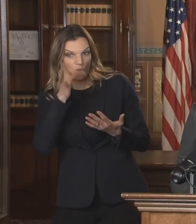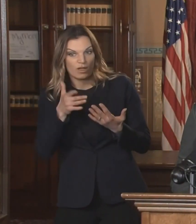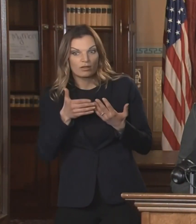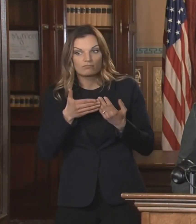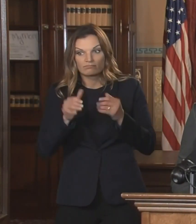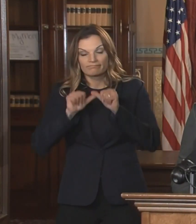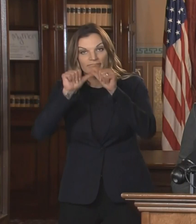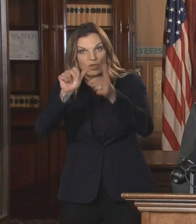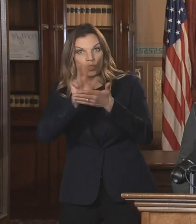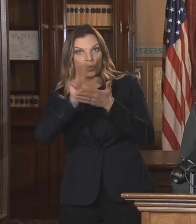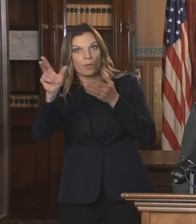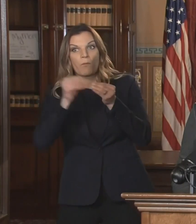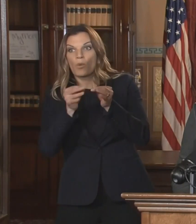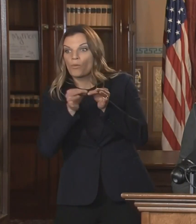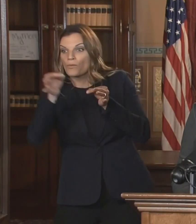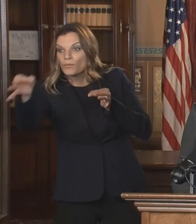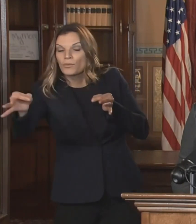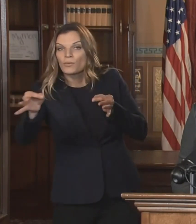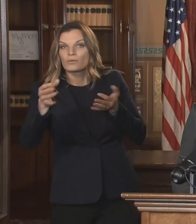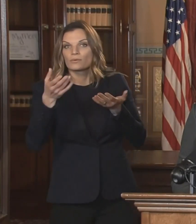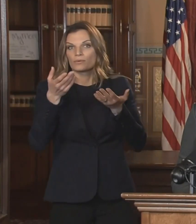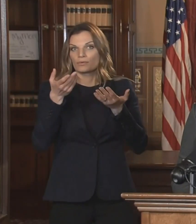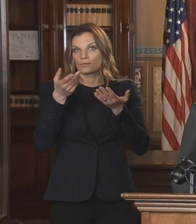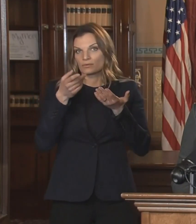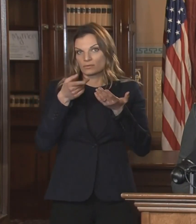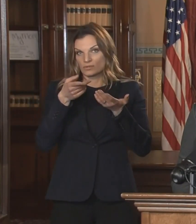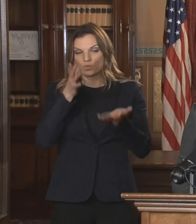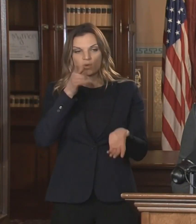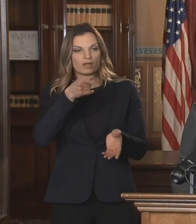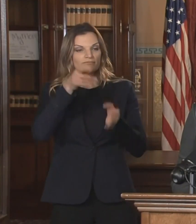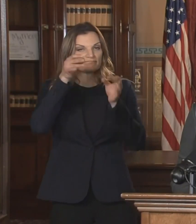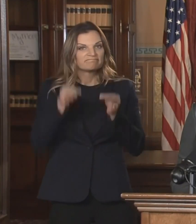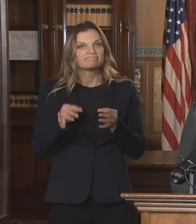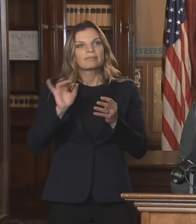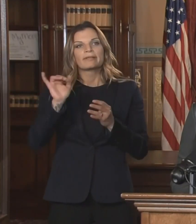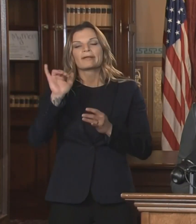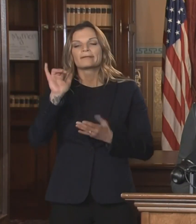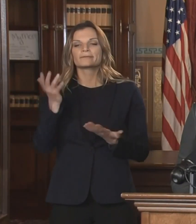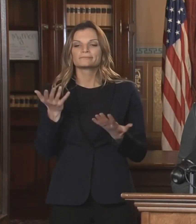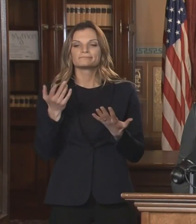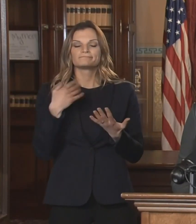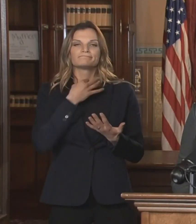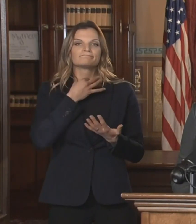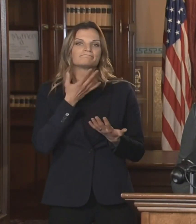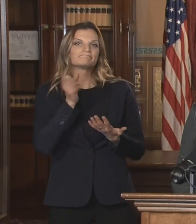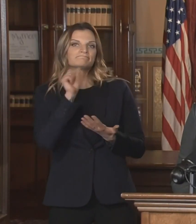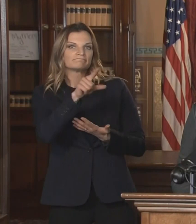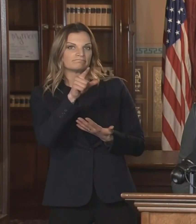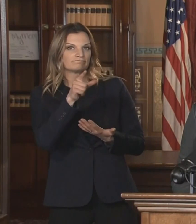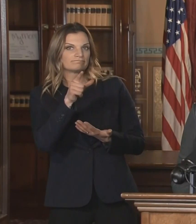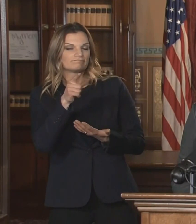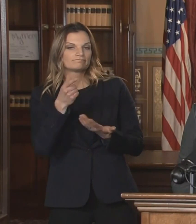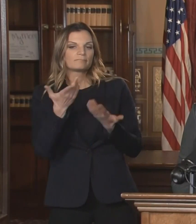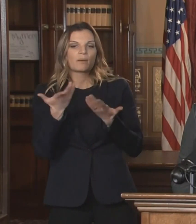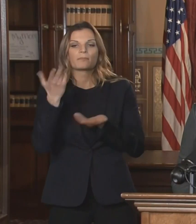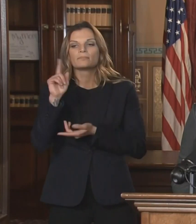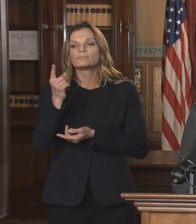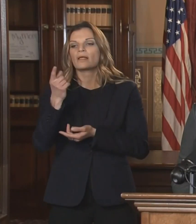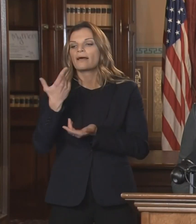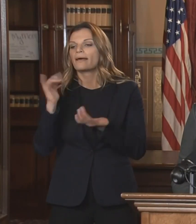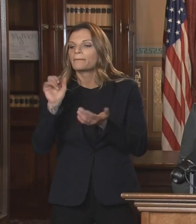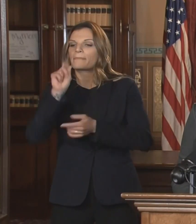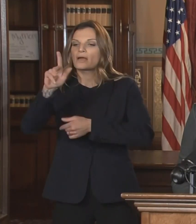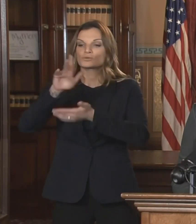it going to be an all-or-nothing plan or is it going to be kind of in phases where maybe schools are put back or theaters